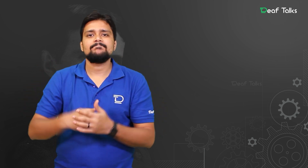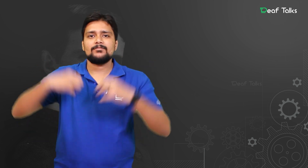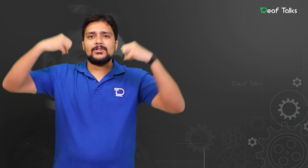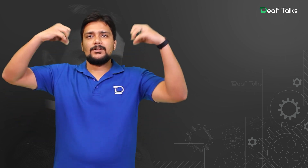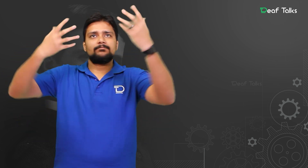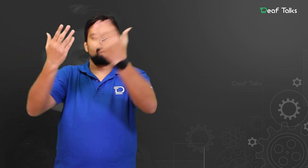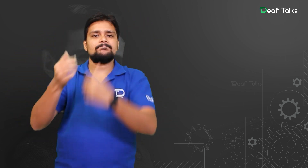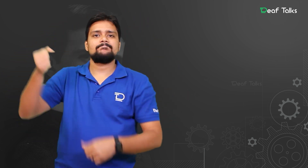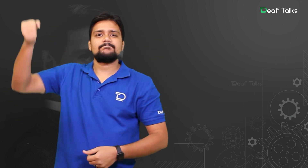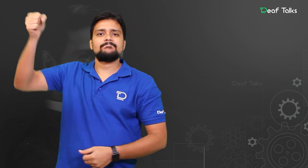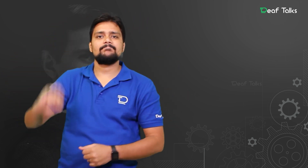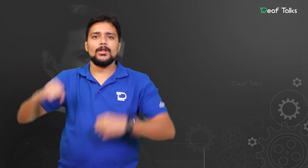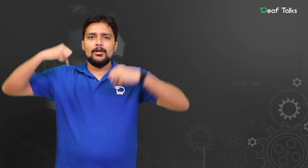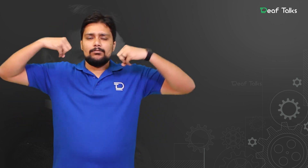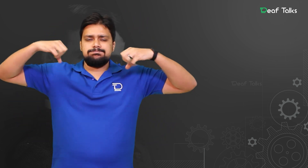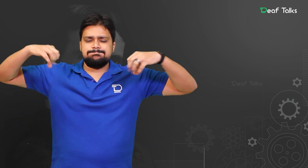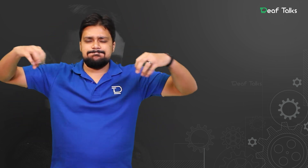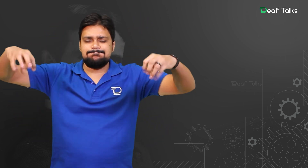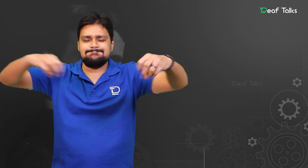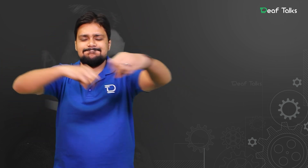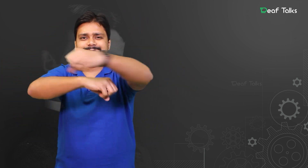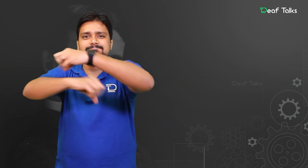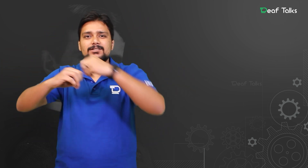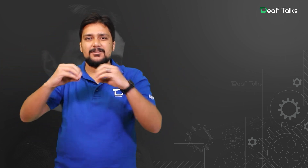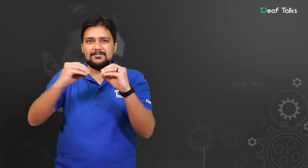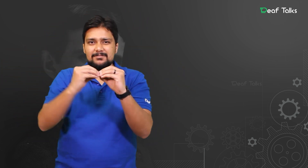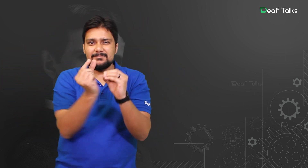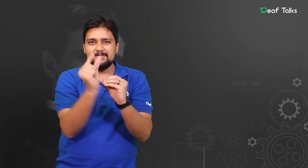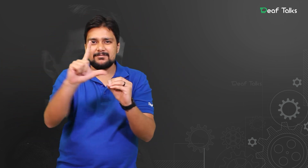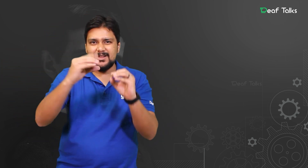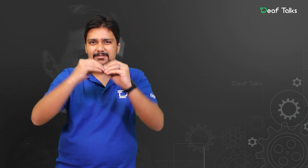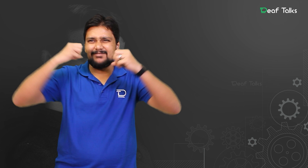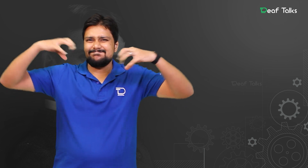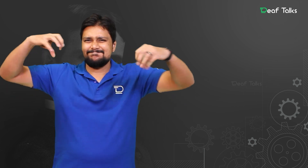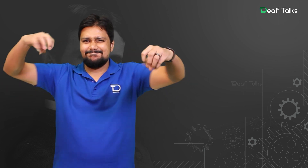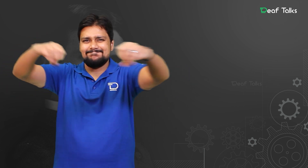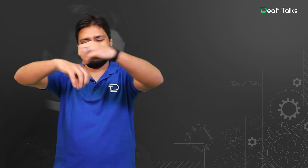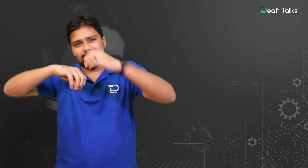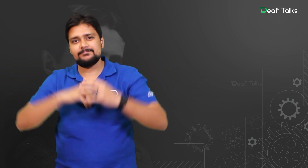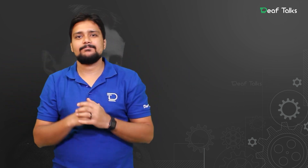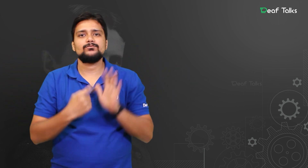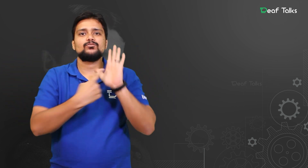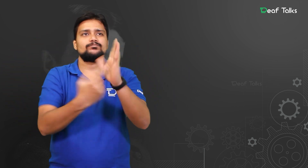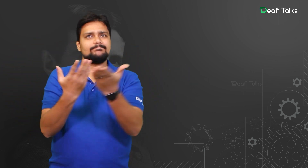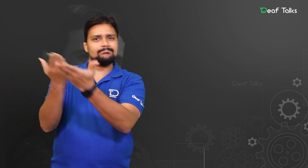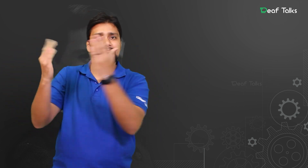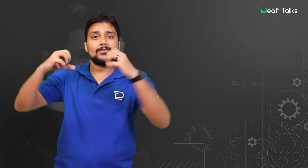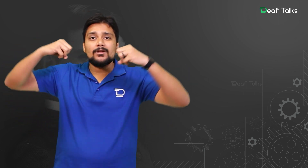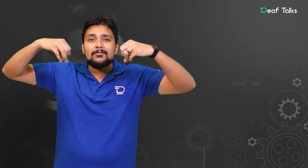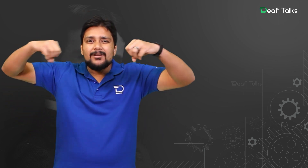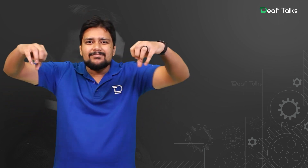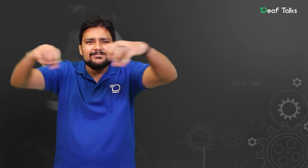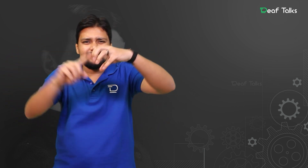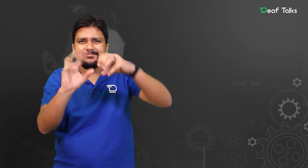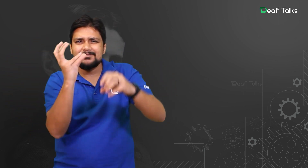The event was a great success. with more than 40,000 light bulbs connected to